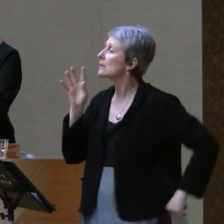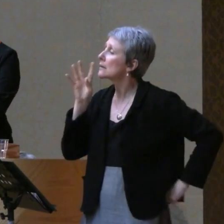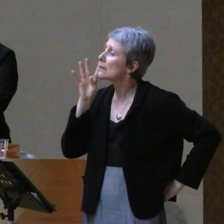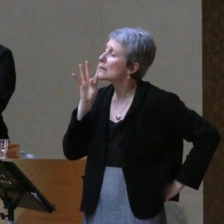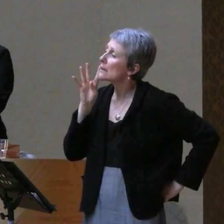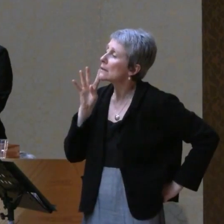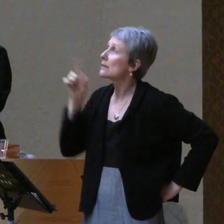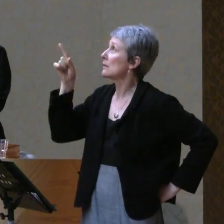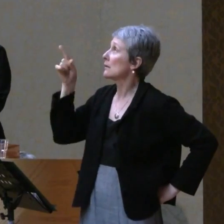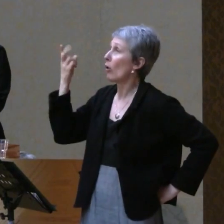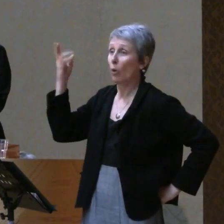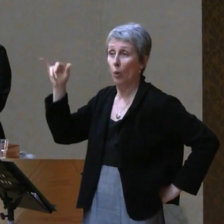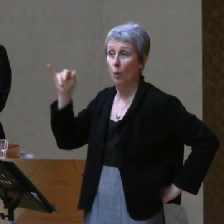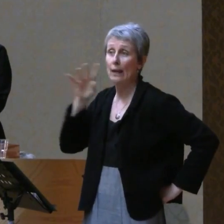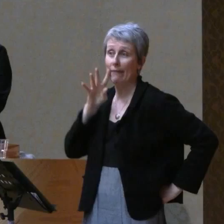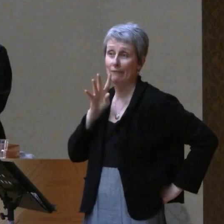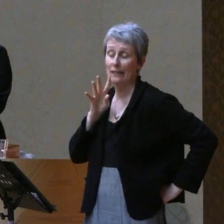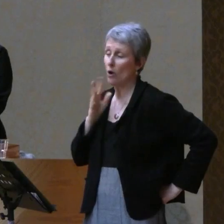envy.